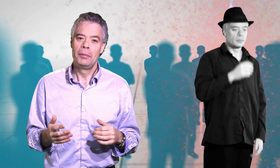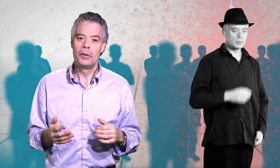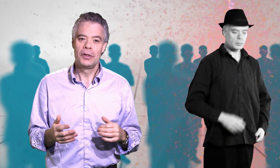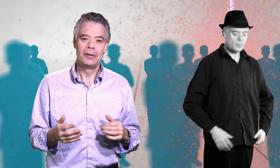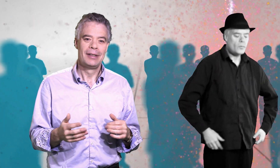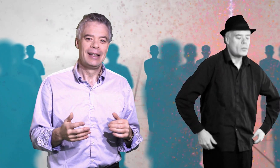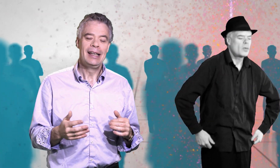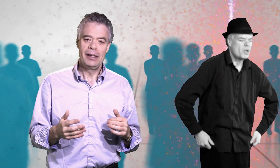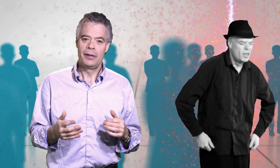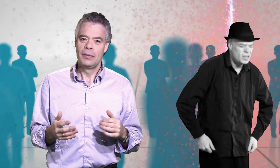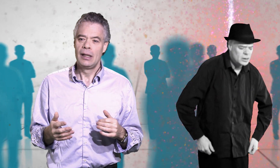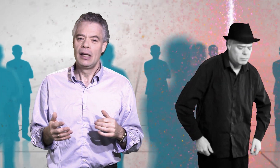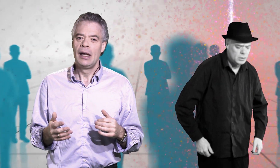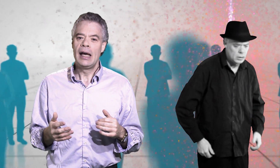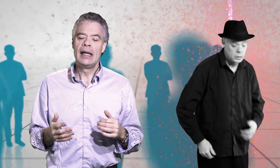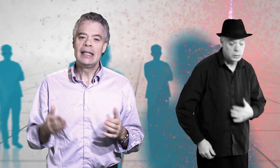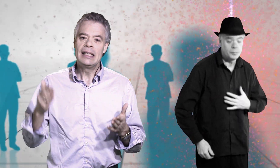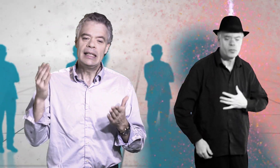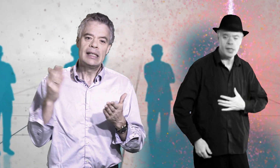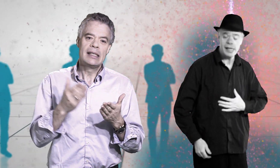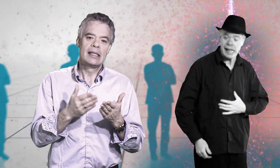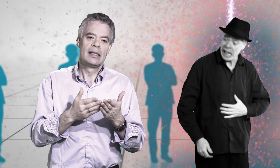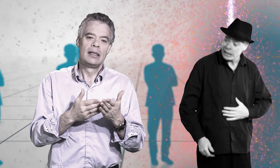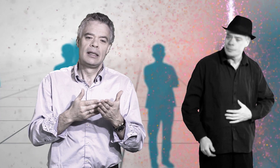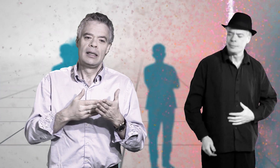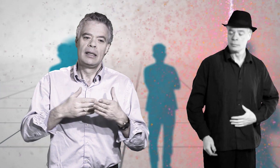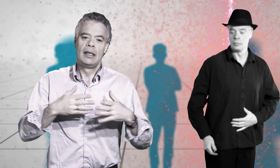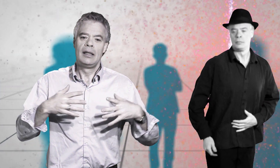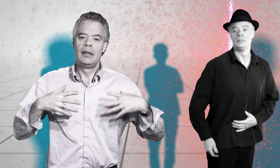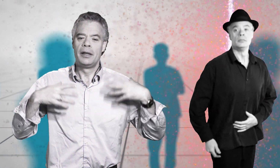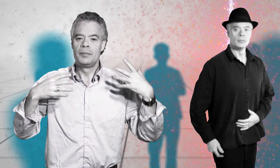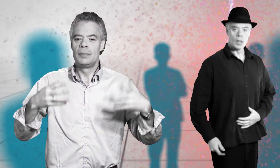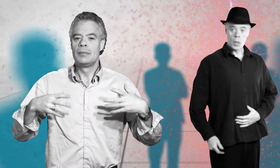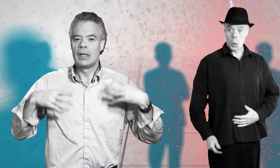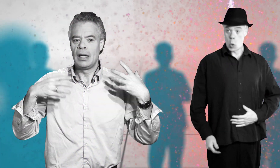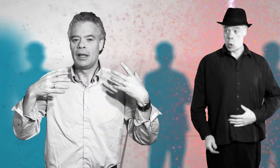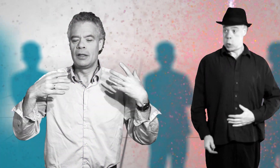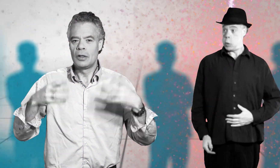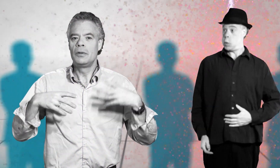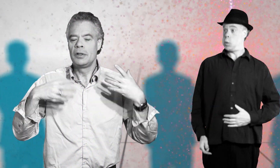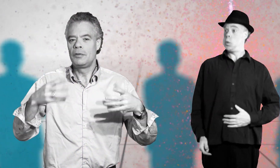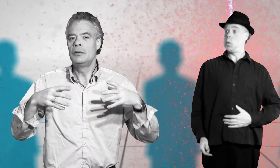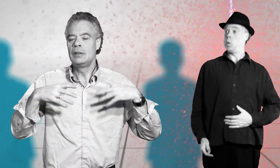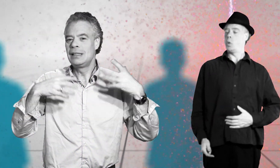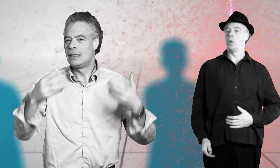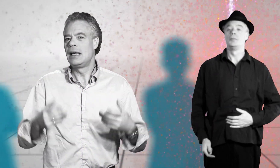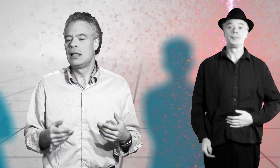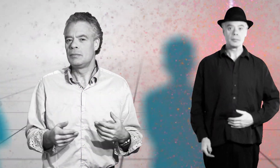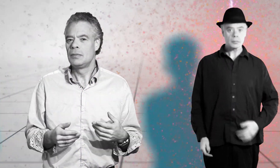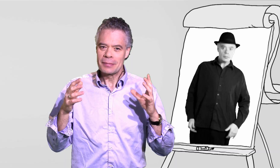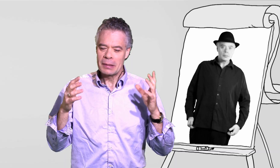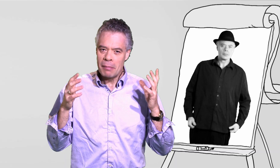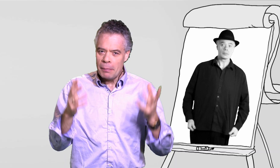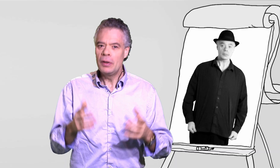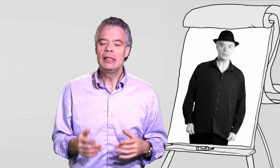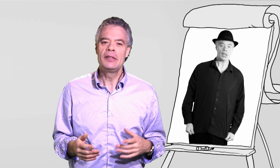the portion here. And it kills the cold or the flu in its start.